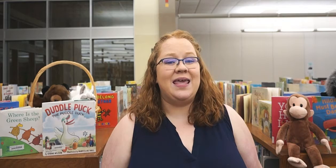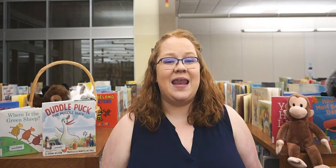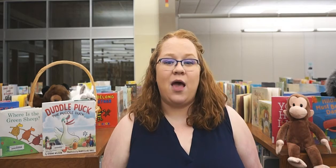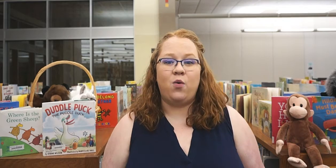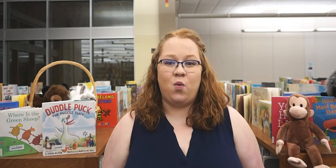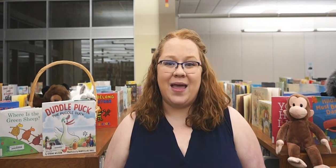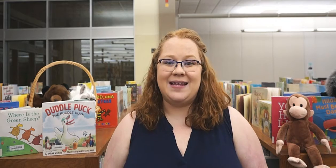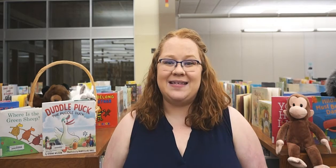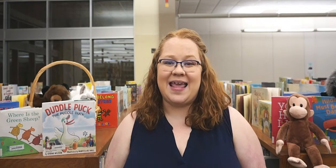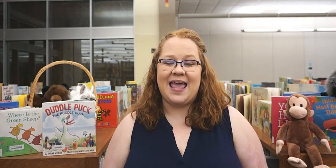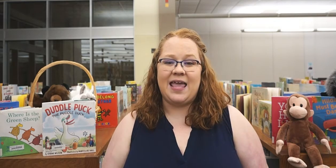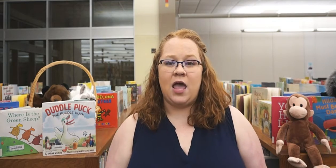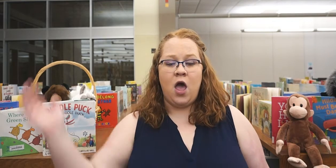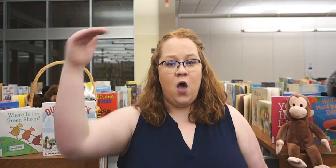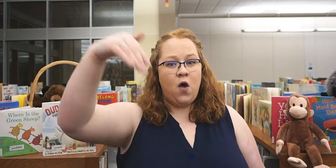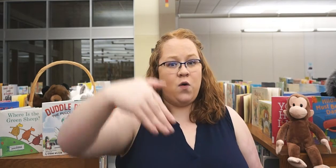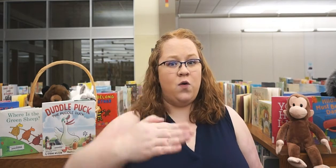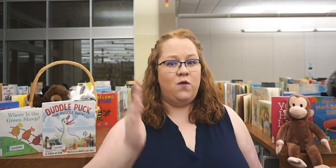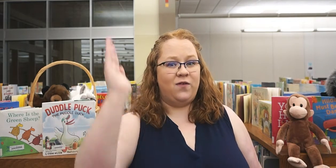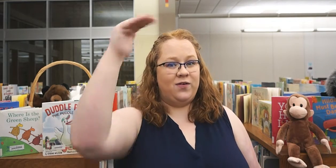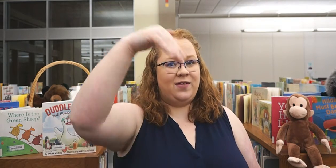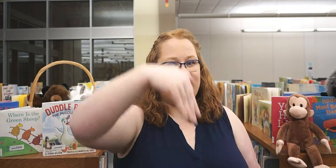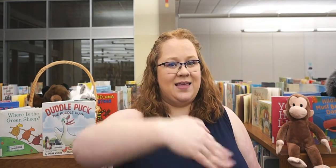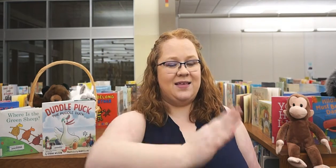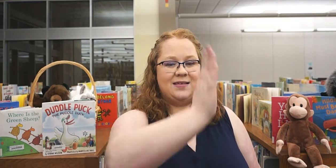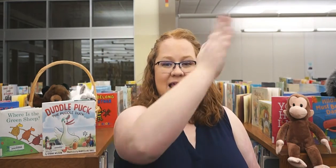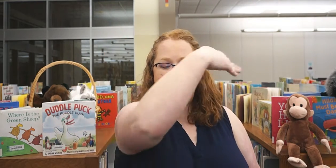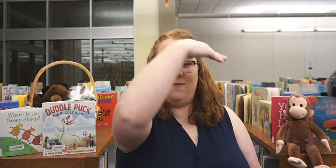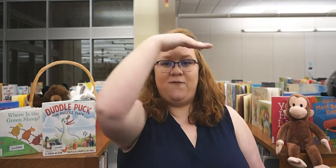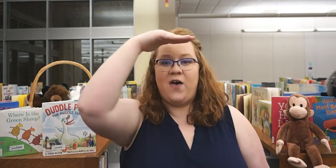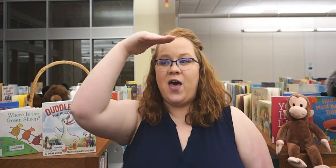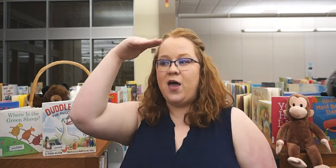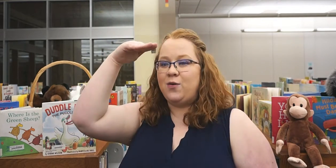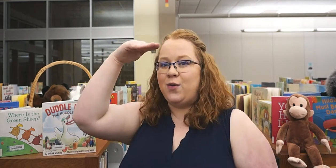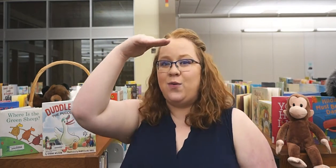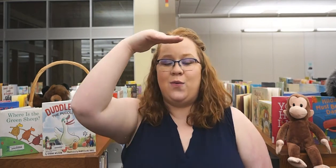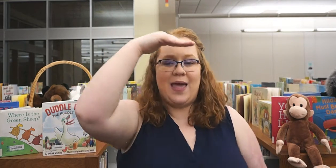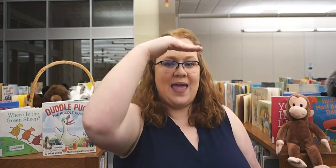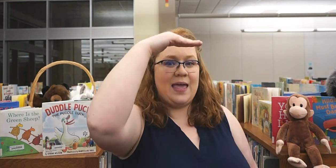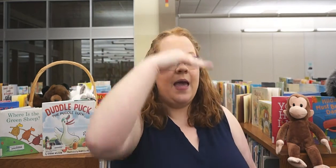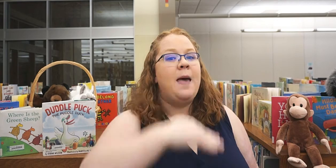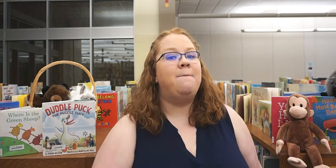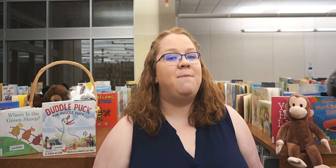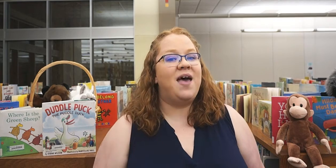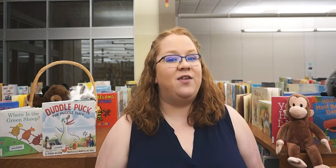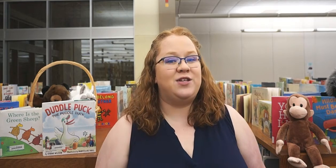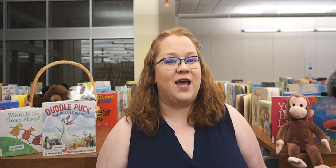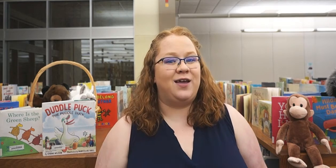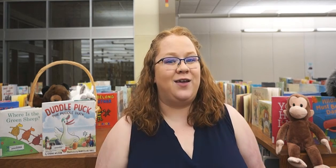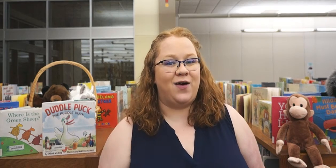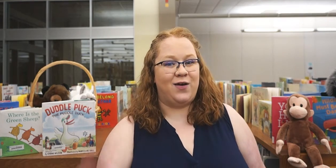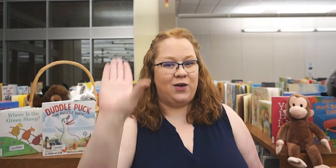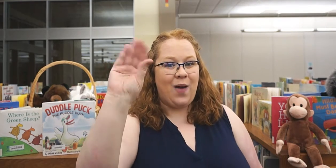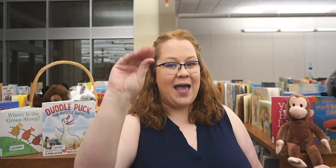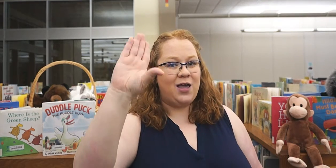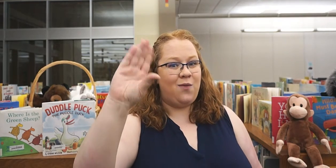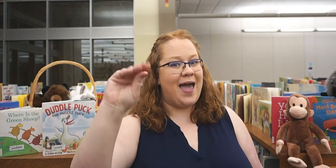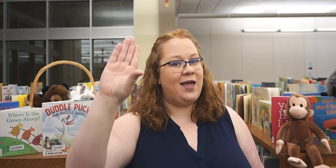out one day, over the hills and far away. Mother Duck called quack, quack,